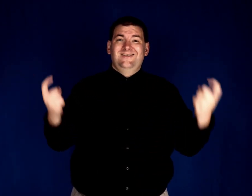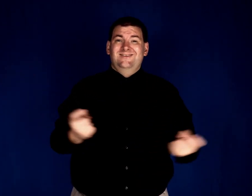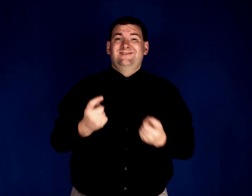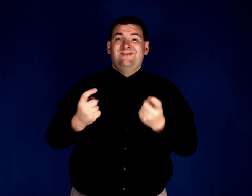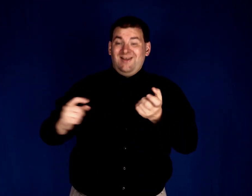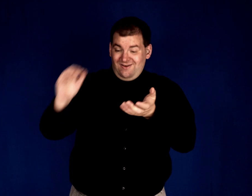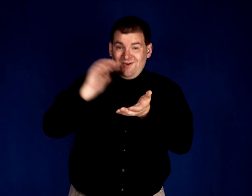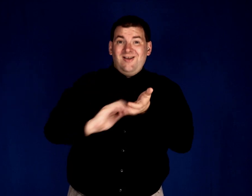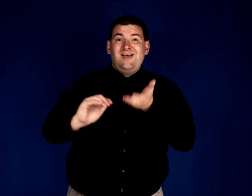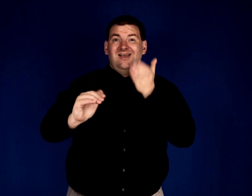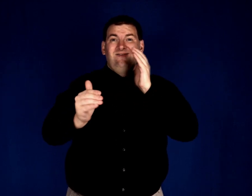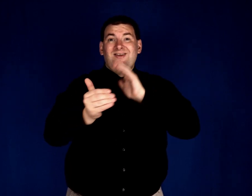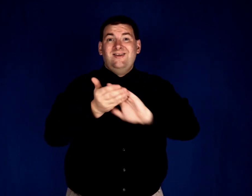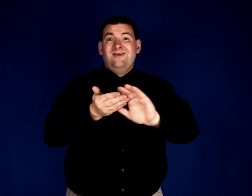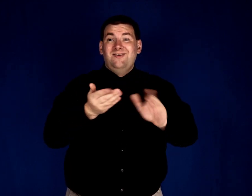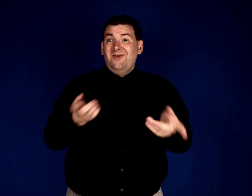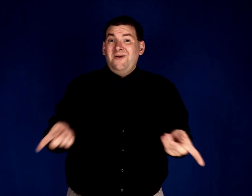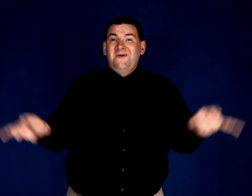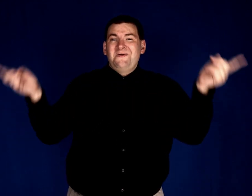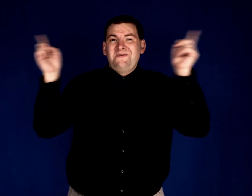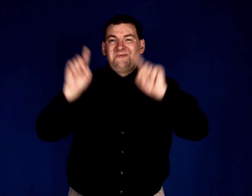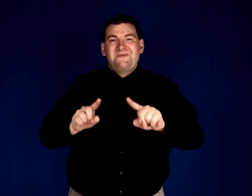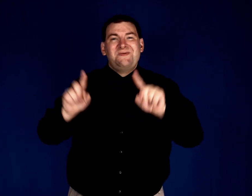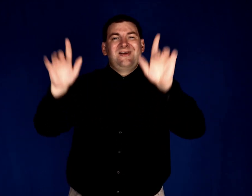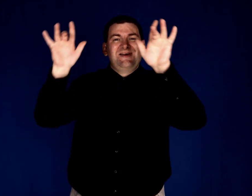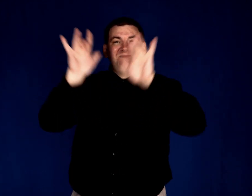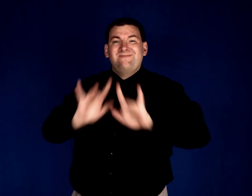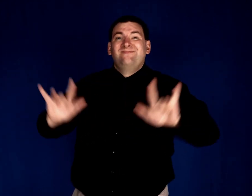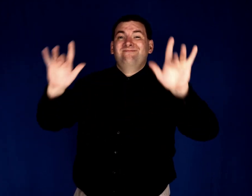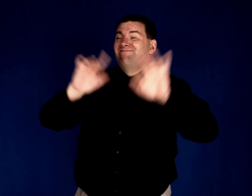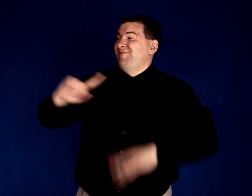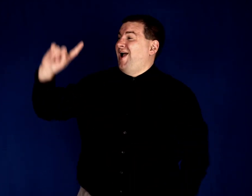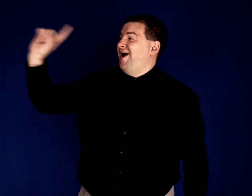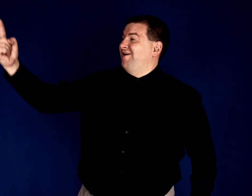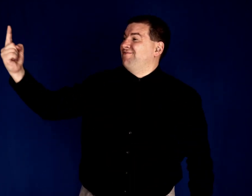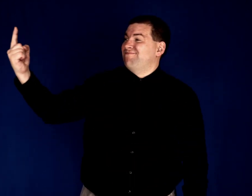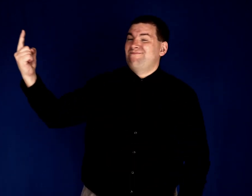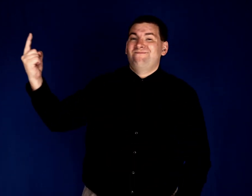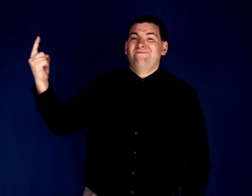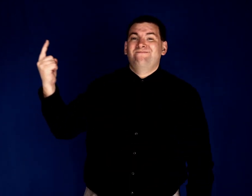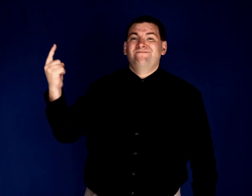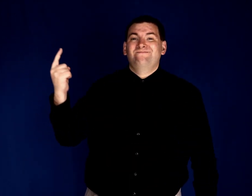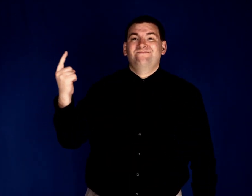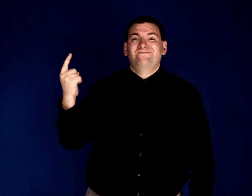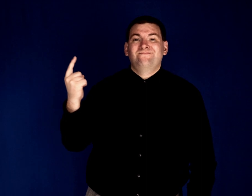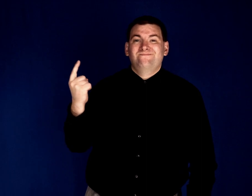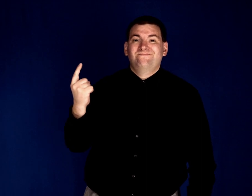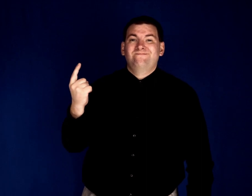Forgiven when mercy walked in